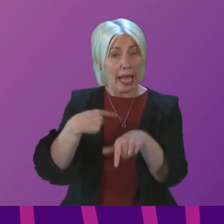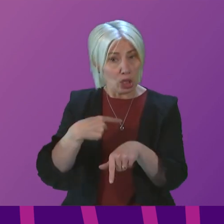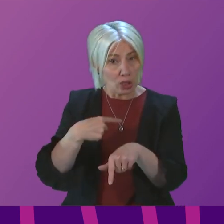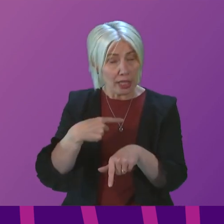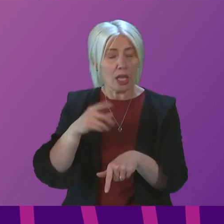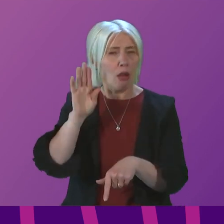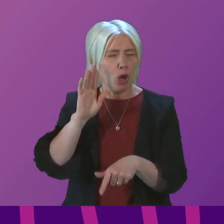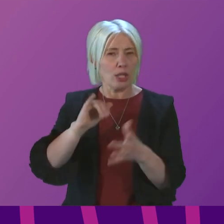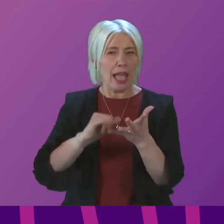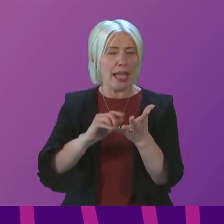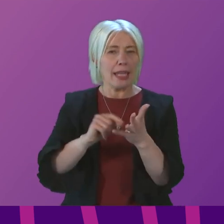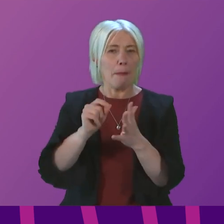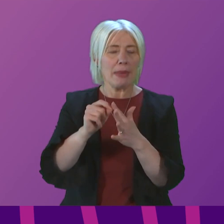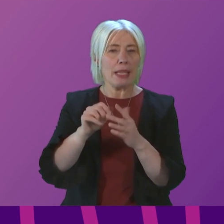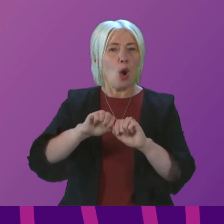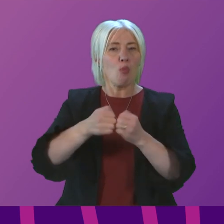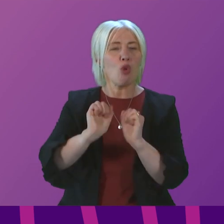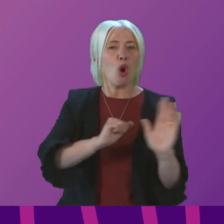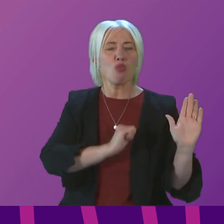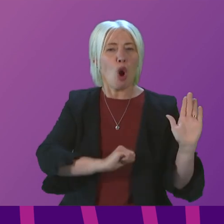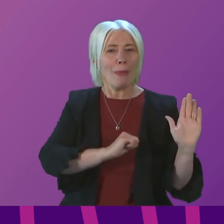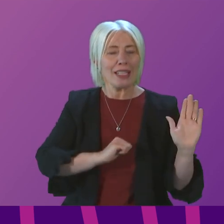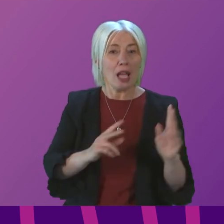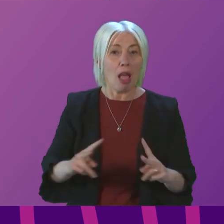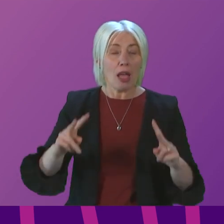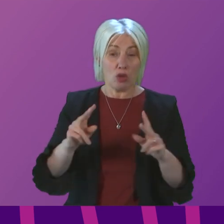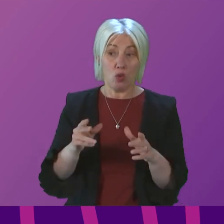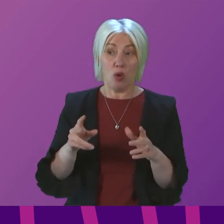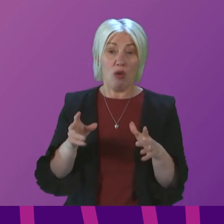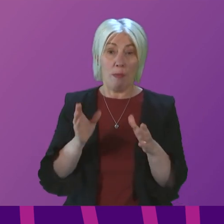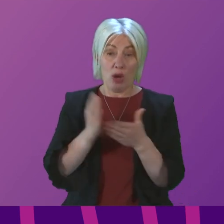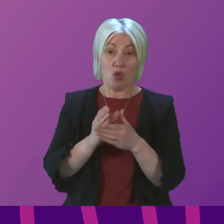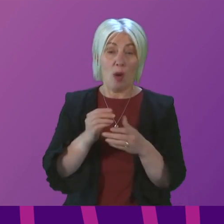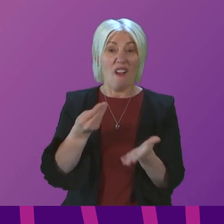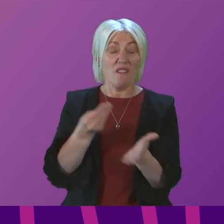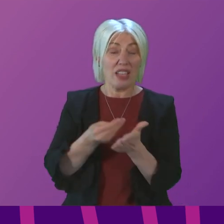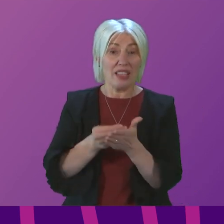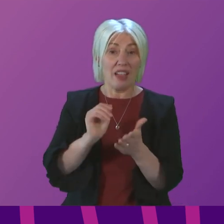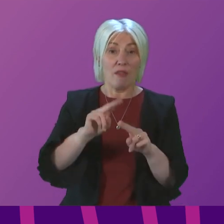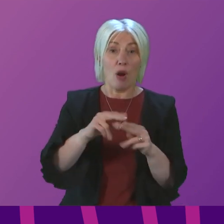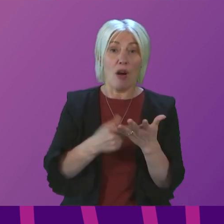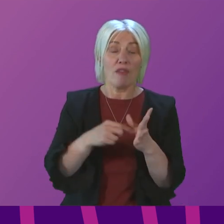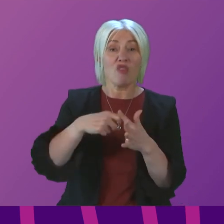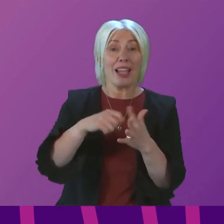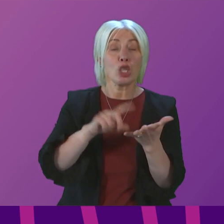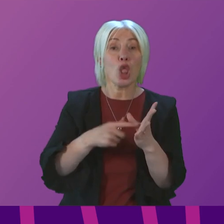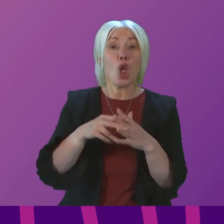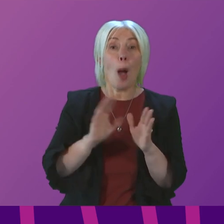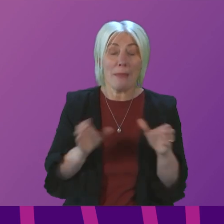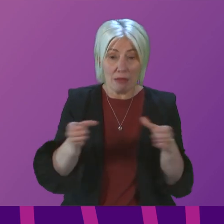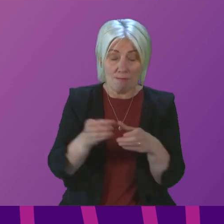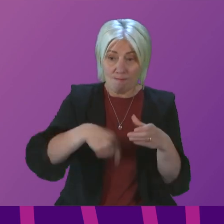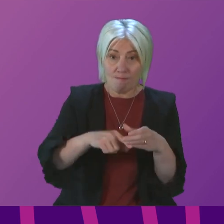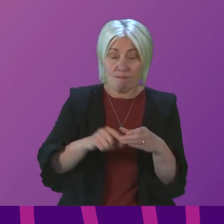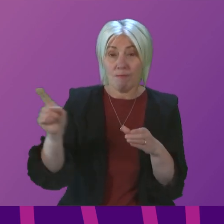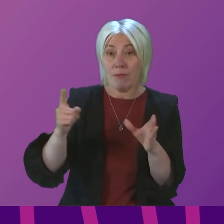heard the SNP had broken their promise to double-ring-fence funding for Frank's Law. Amanda is in the public